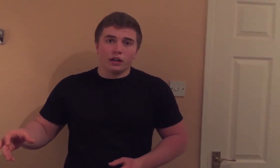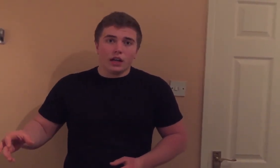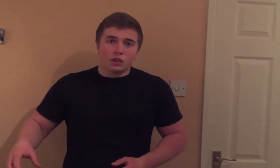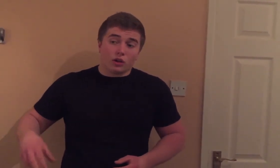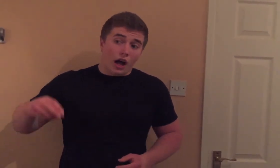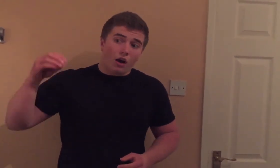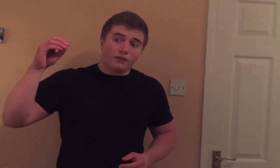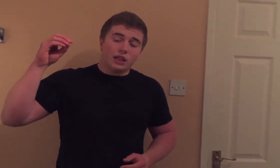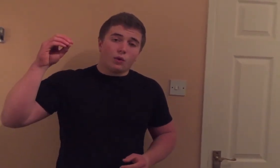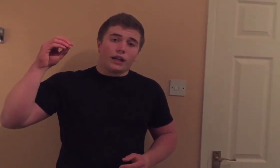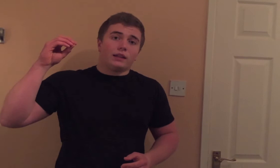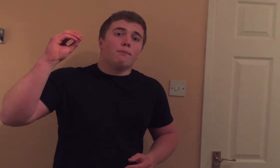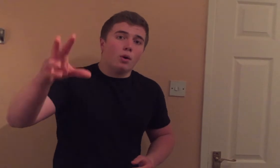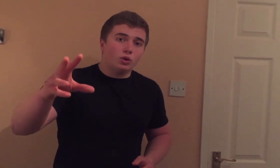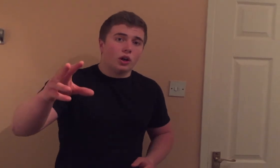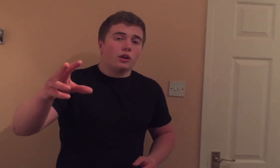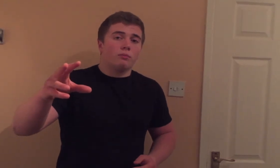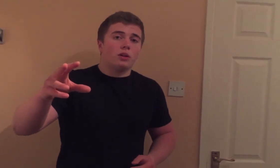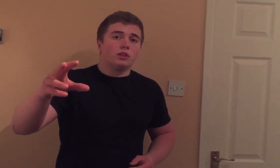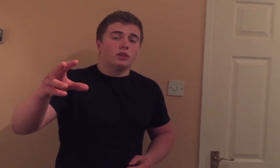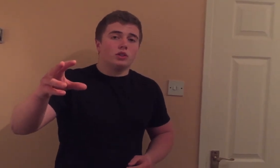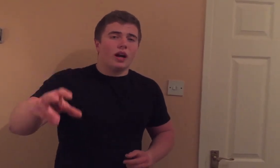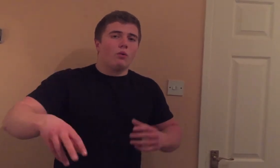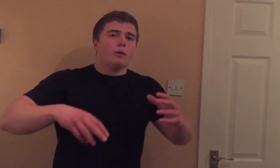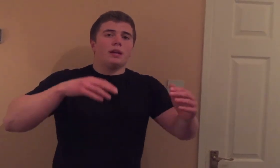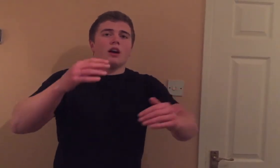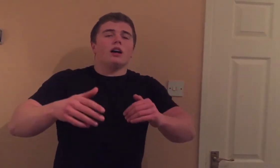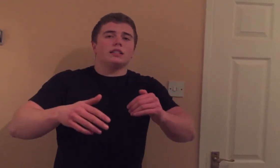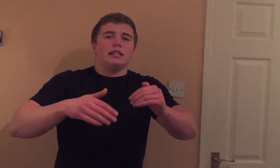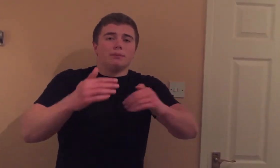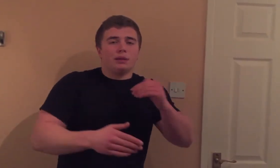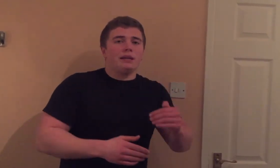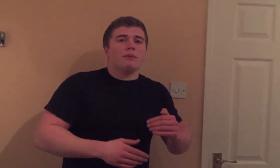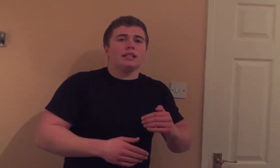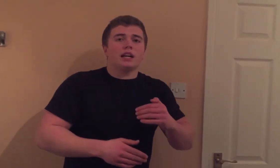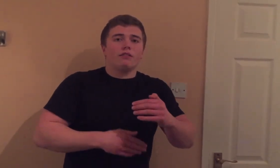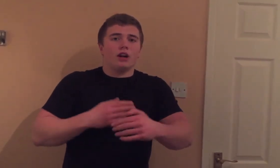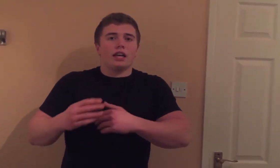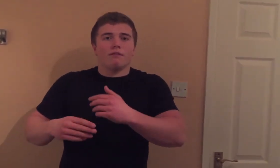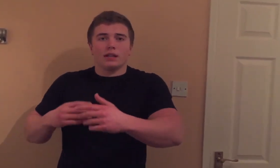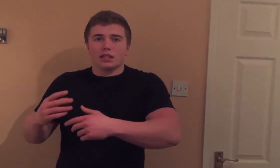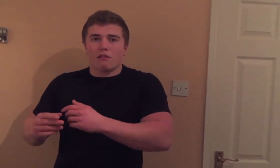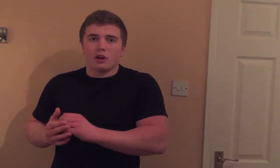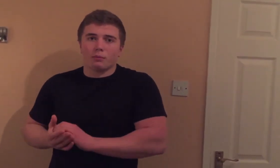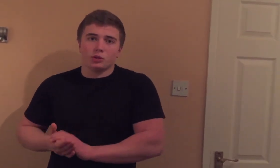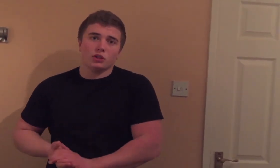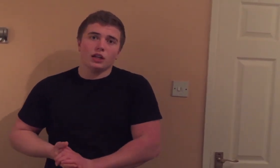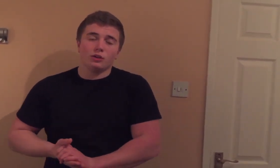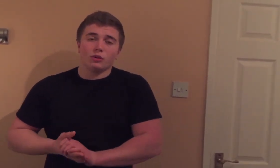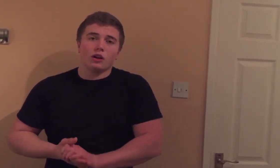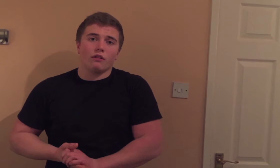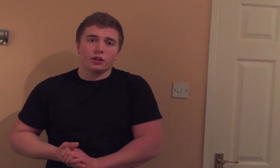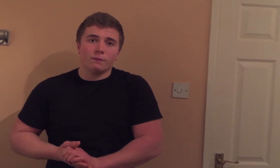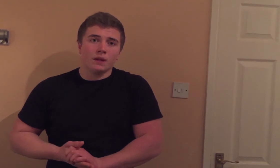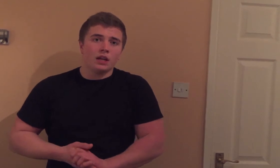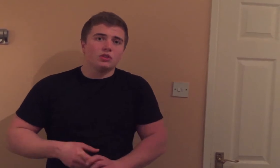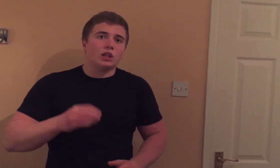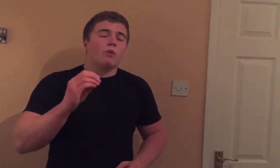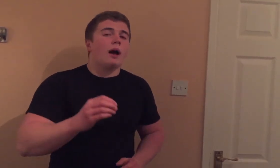However, I obviously want to get the most out of the muscles. So I don't want to be constantly depleting myself and not giving myself an opportunity to recover. So that's why